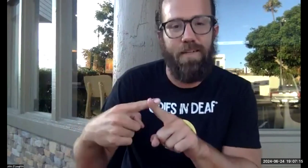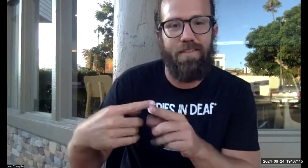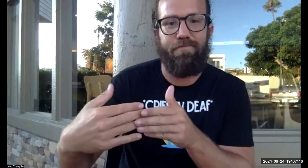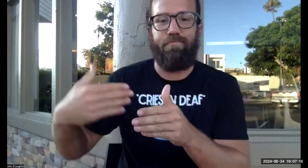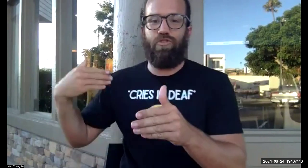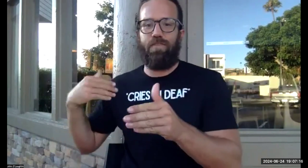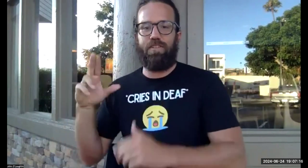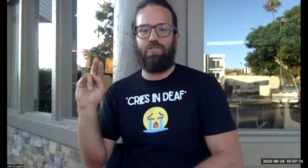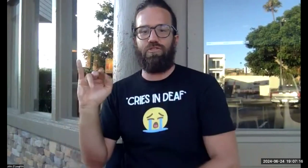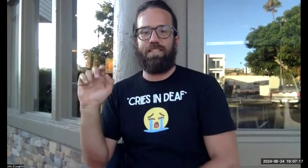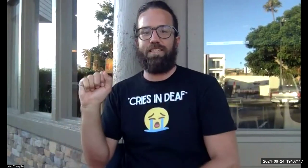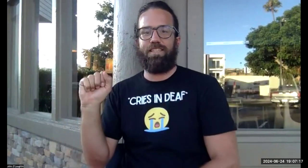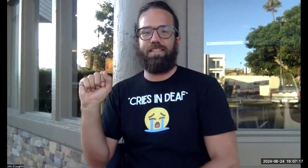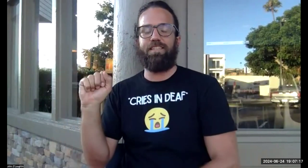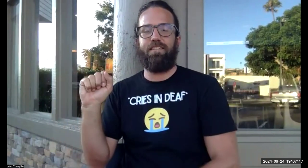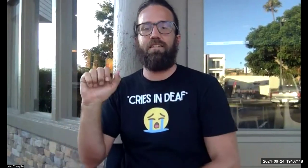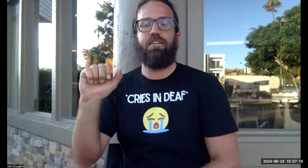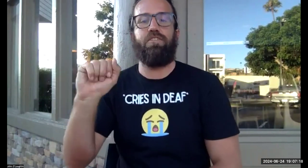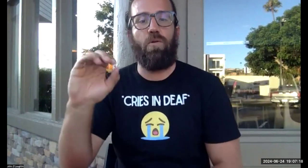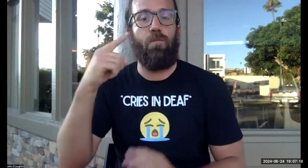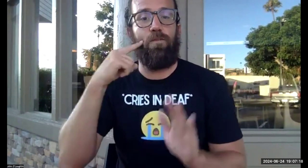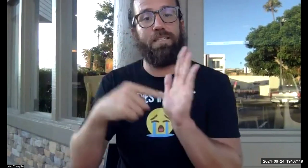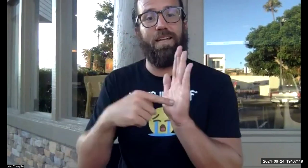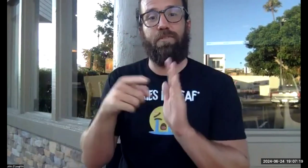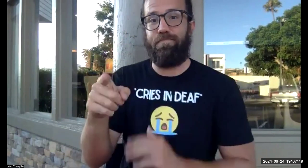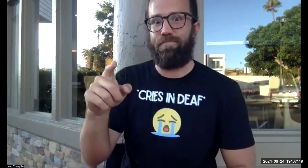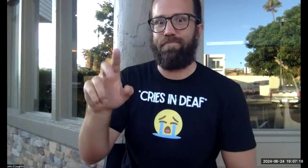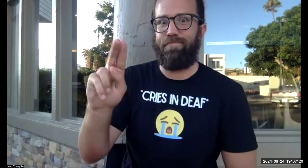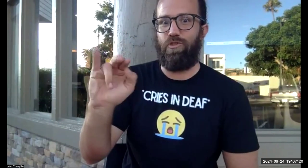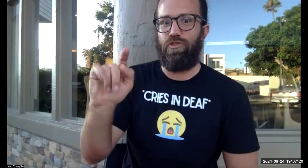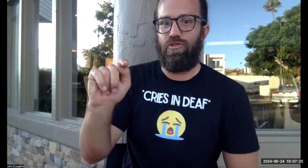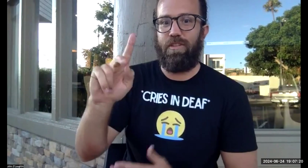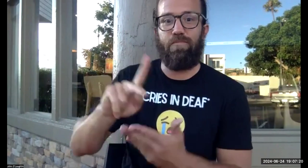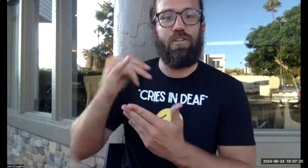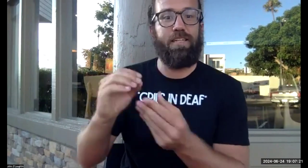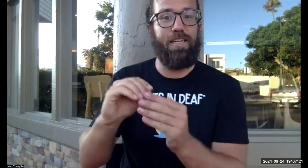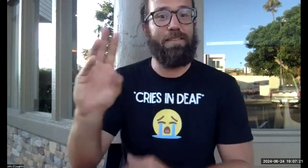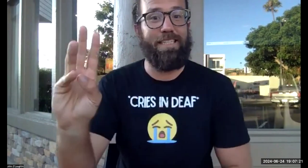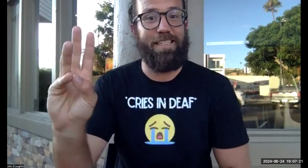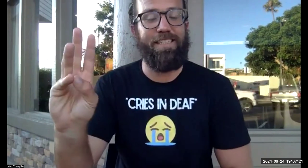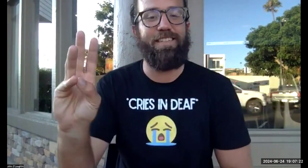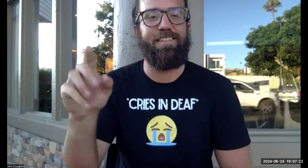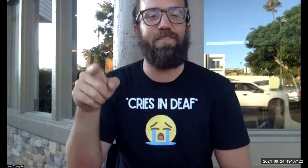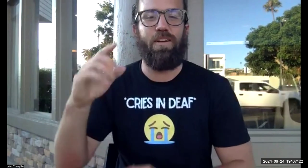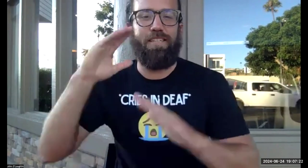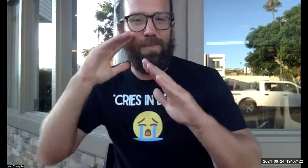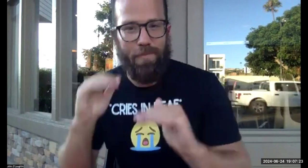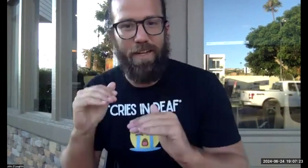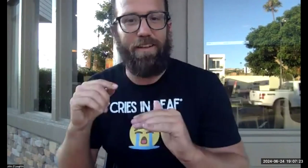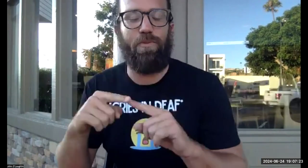cumulatively based on that unit. So from the previous units as well. So for example, you, the unit project number six,